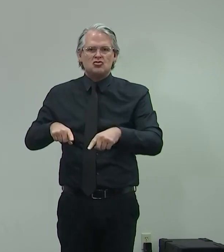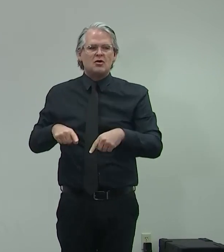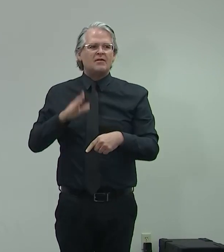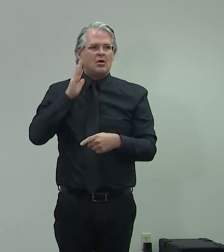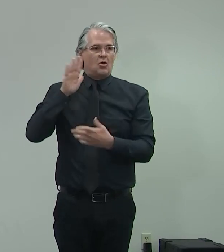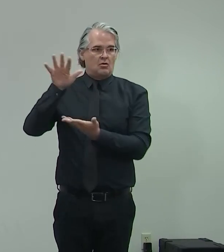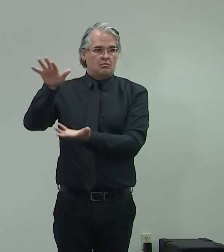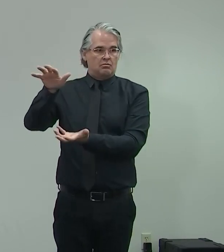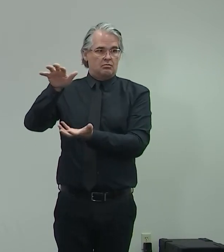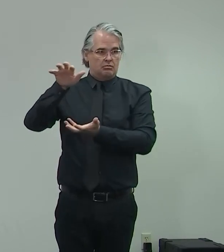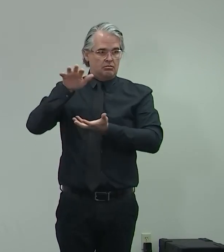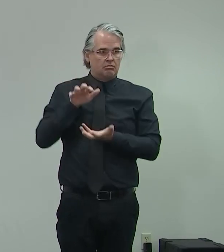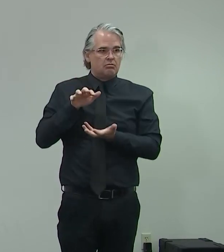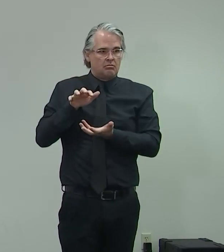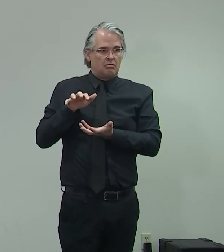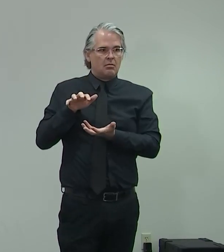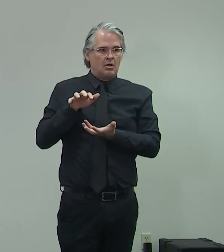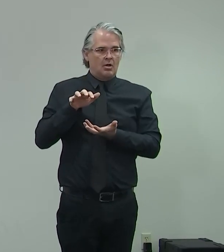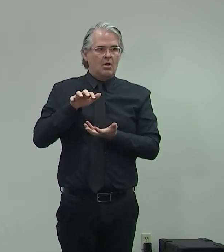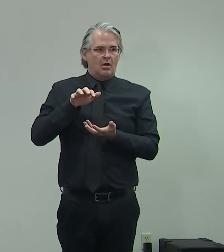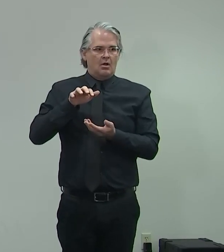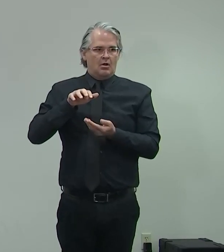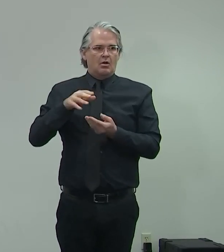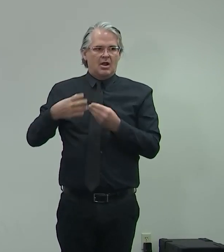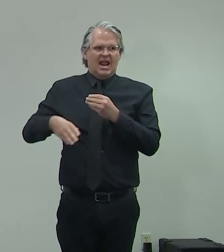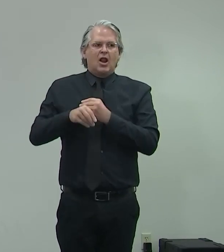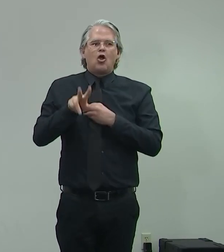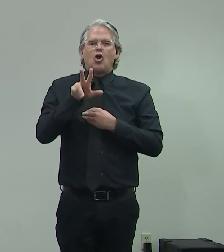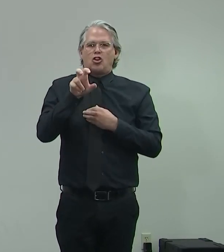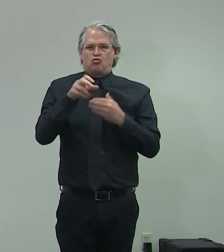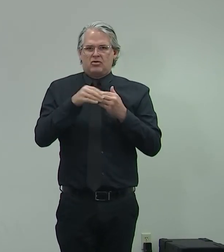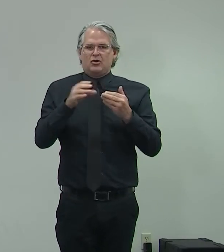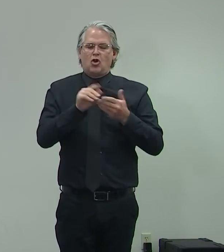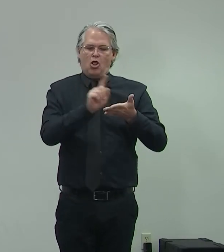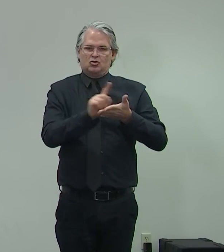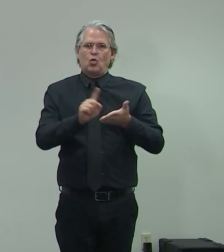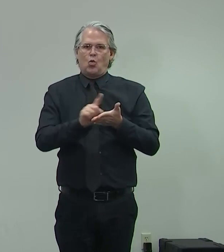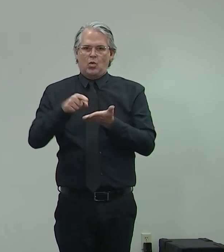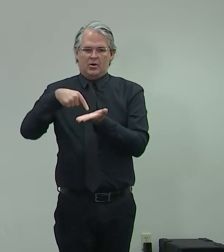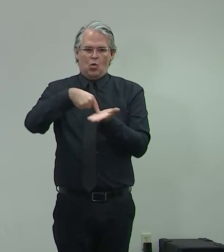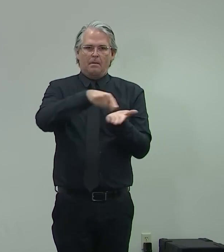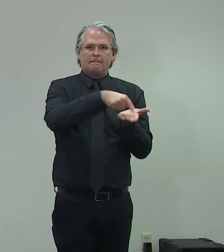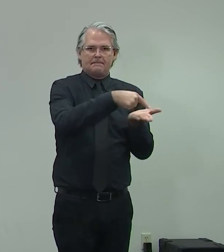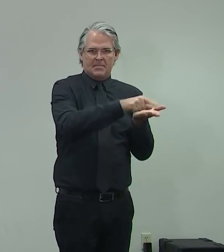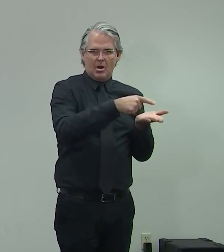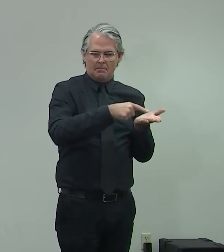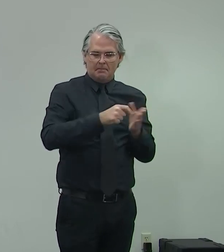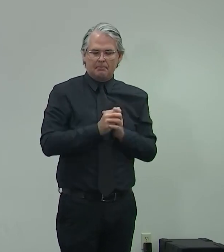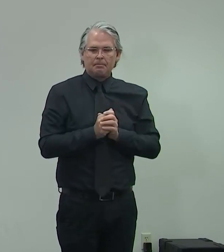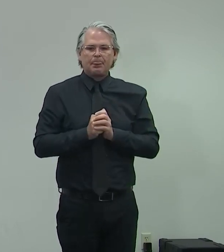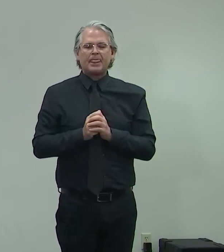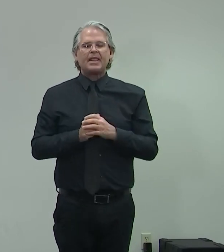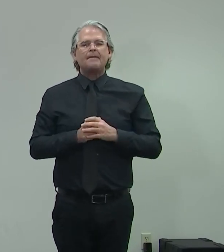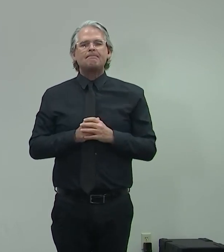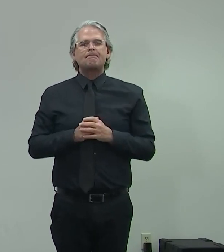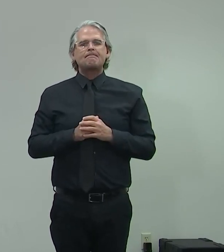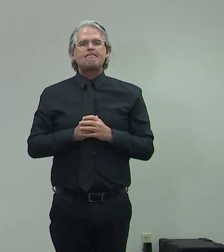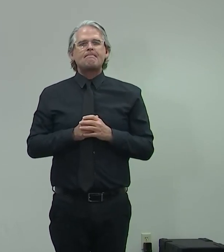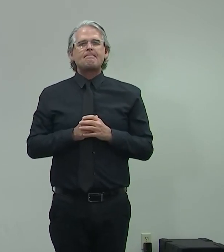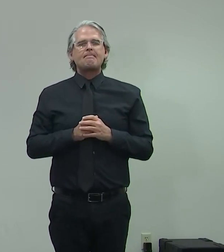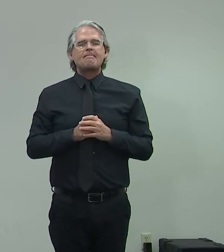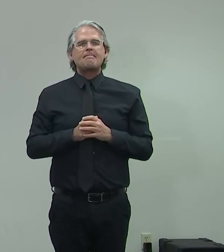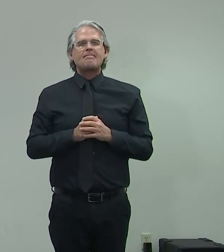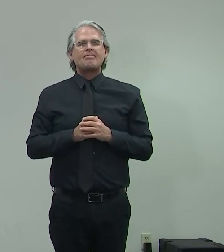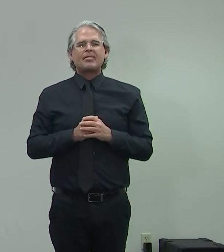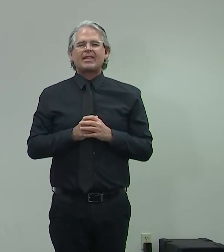to add the $100 on, but it will get $300. One of the things we're facing that people, I want you to try it, I want